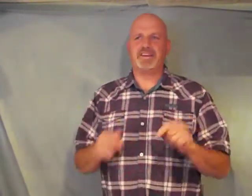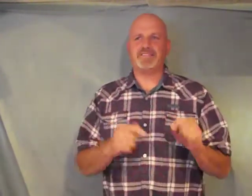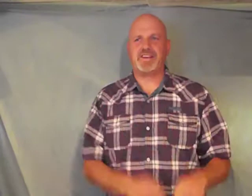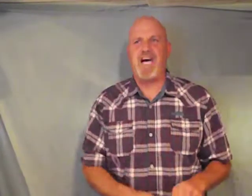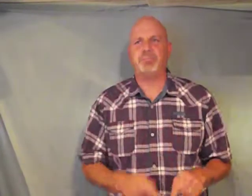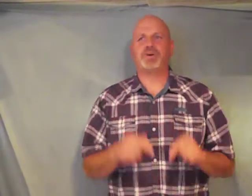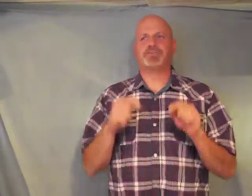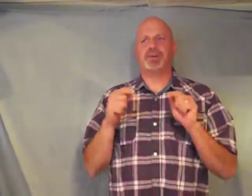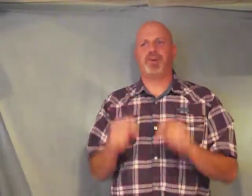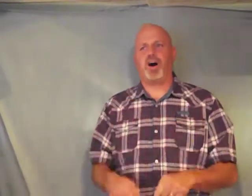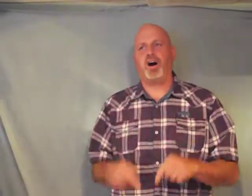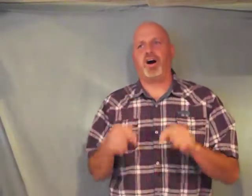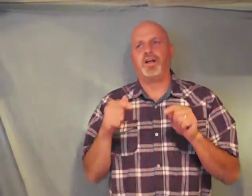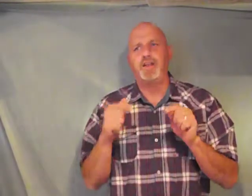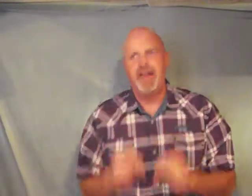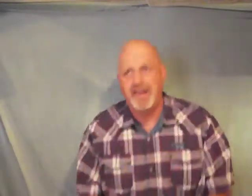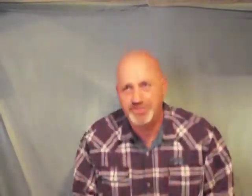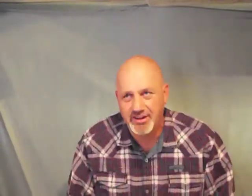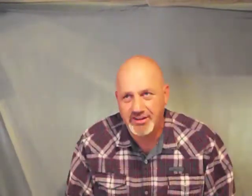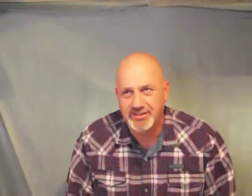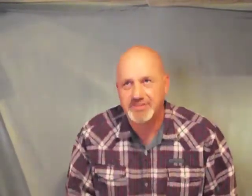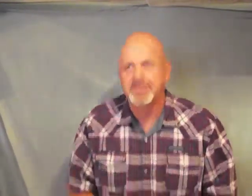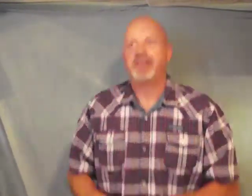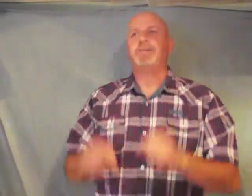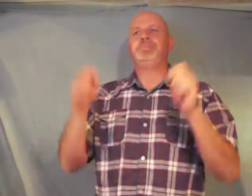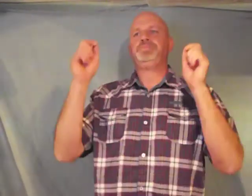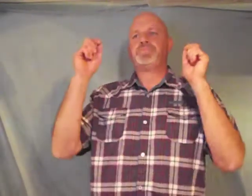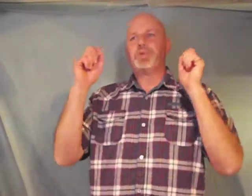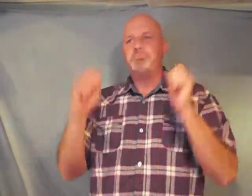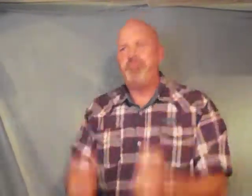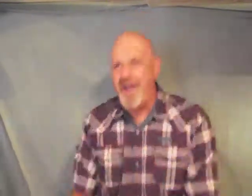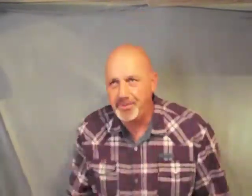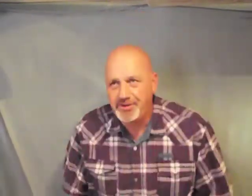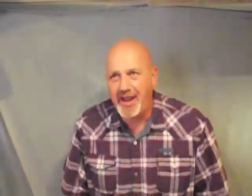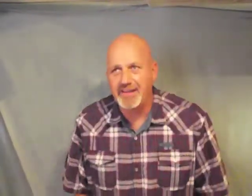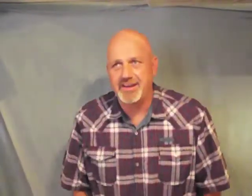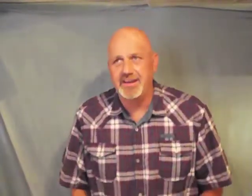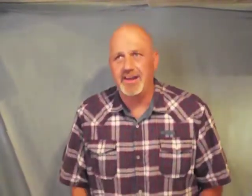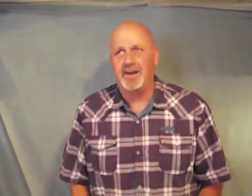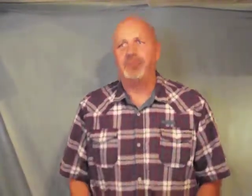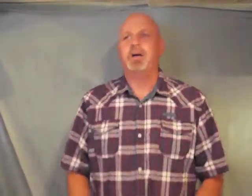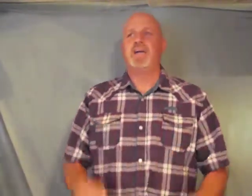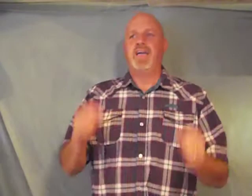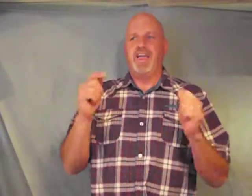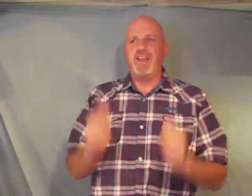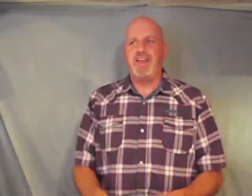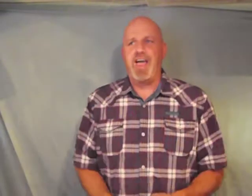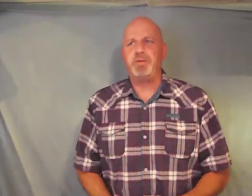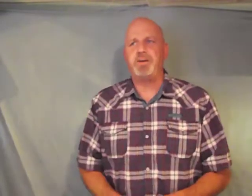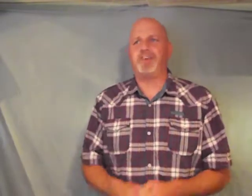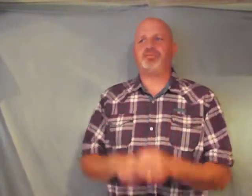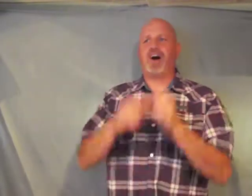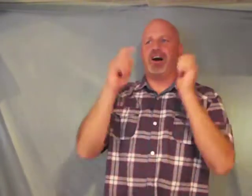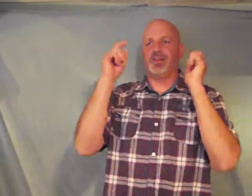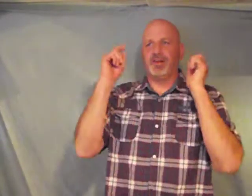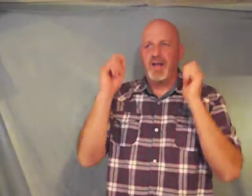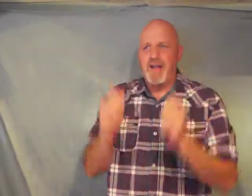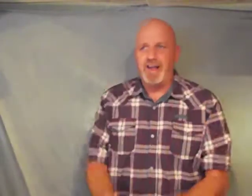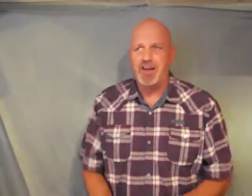disciples of all nations baptizing them in the name of the father and of